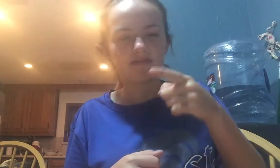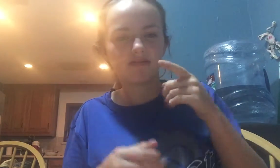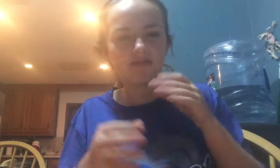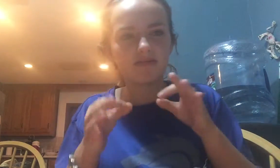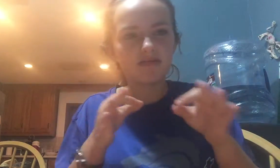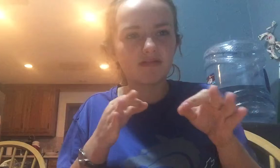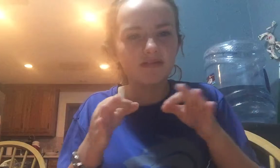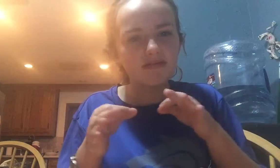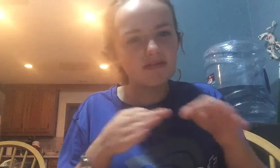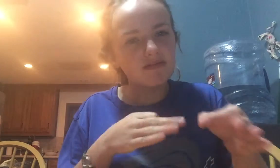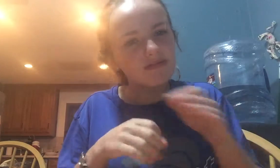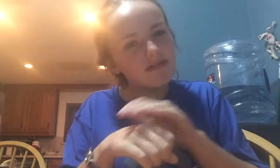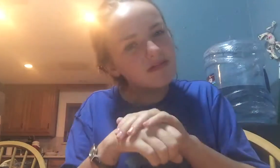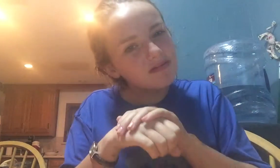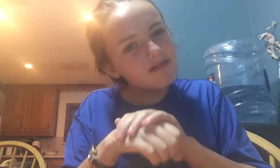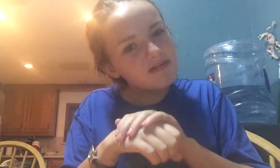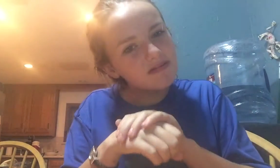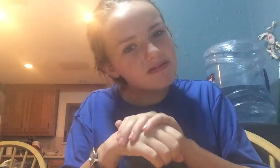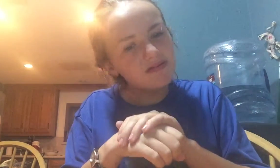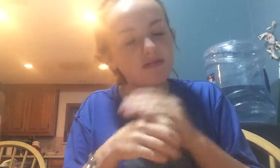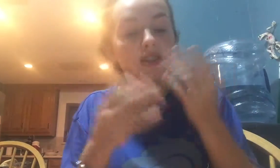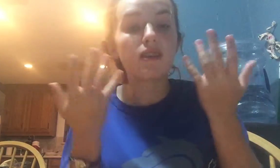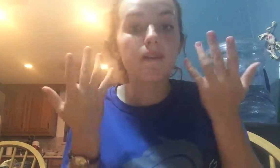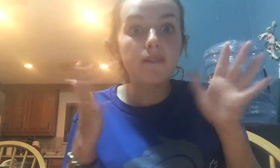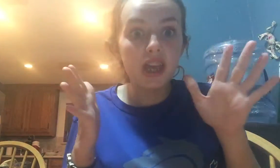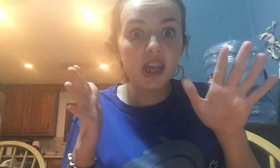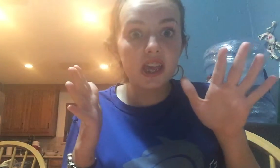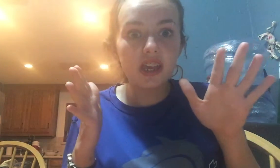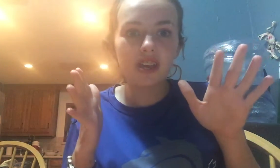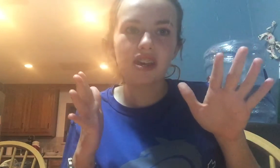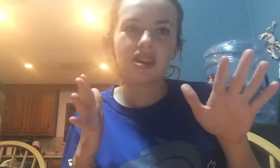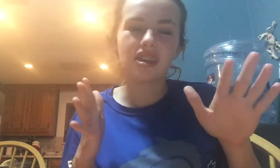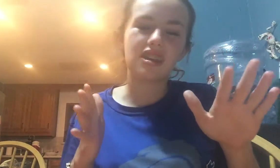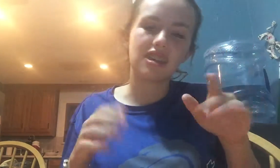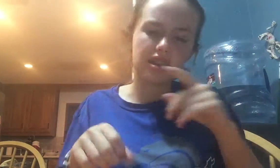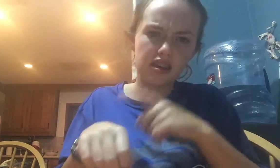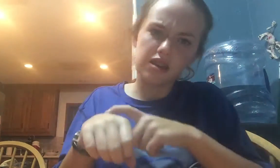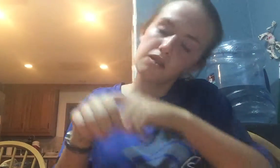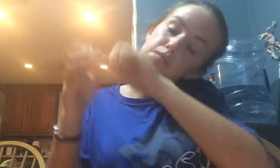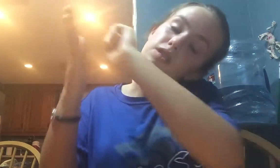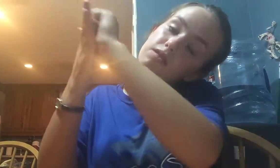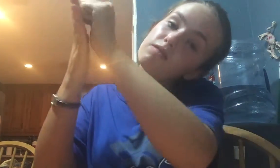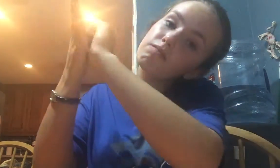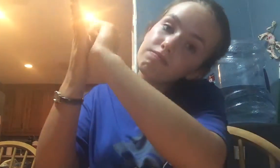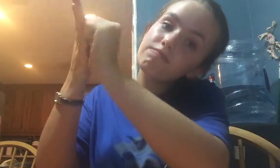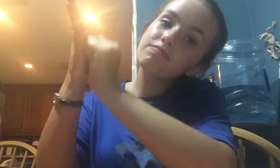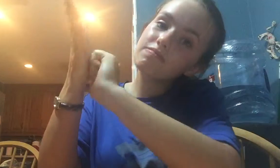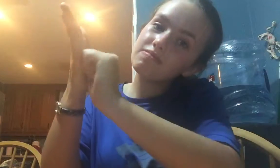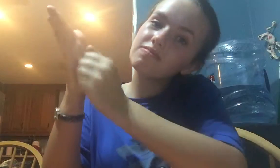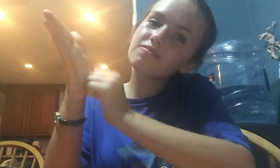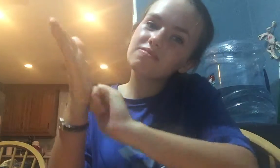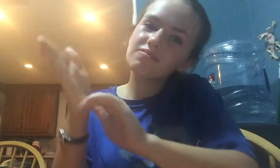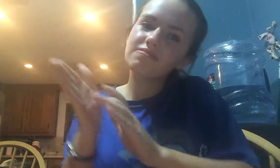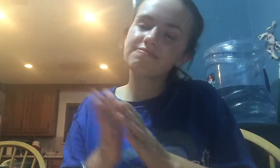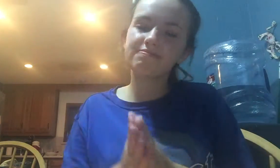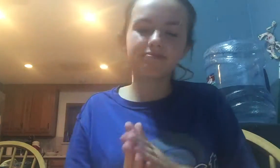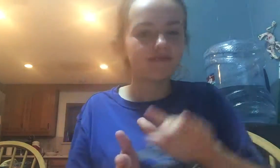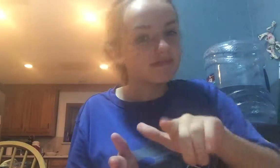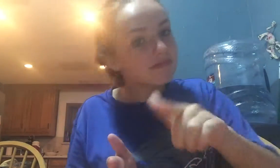She would explain all the English, and when that was finished, it was time to erase the board. She tended